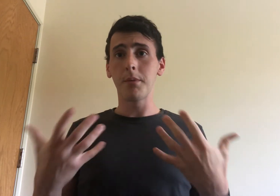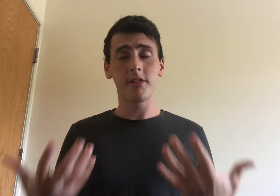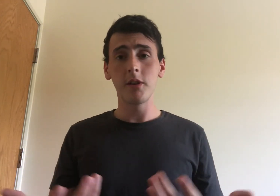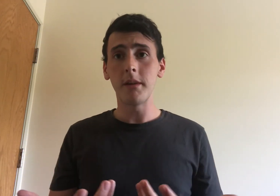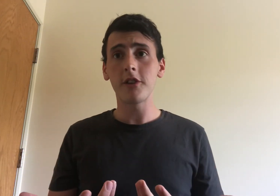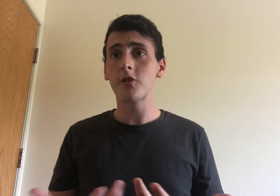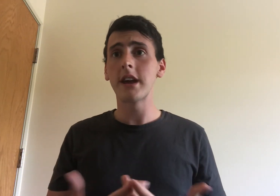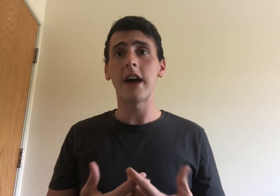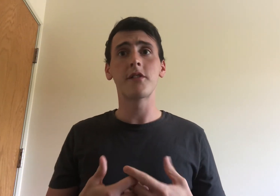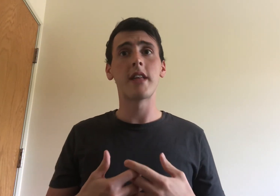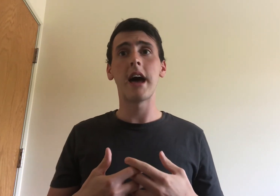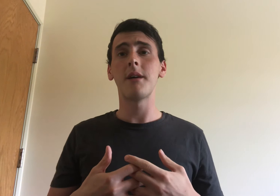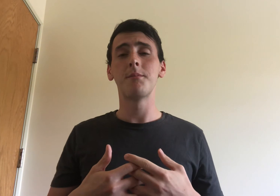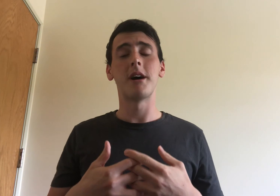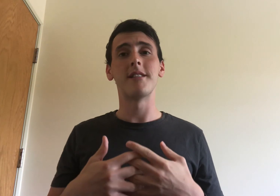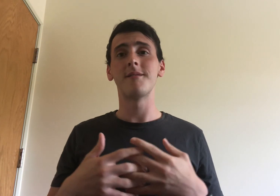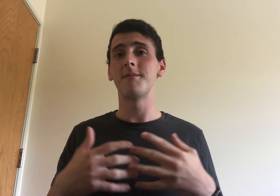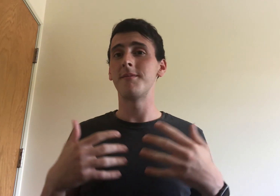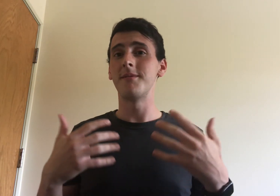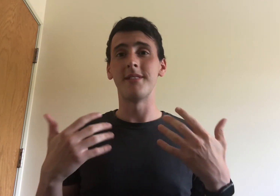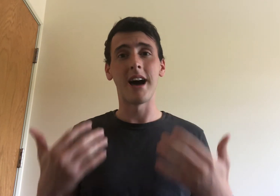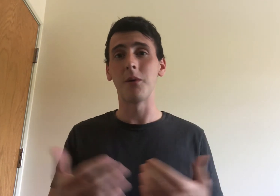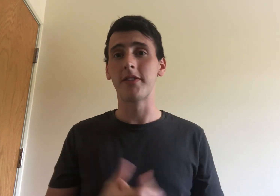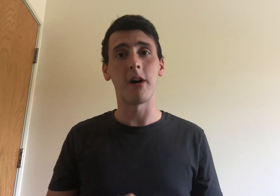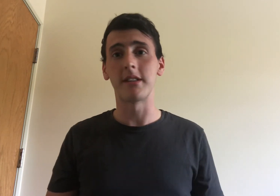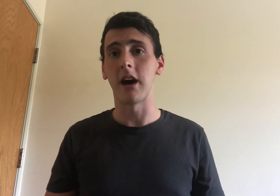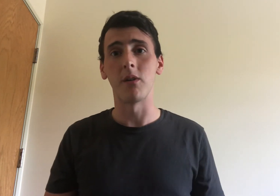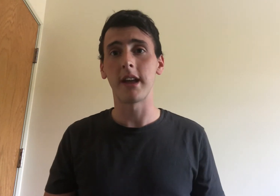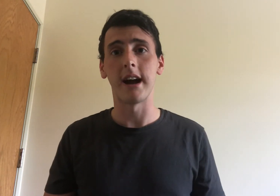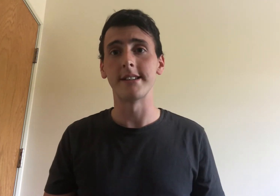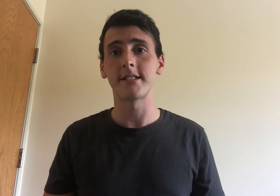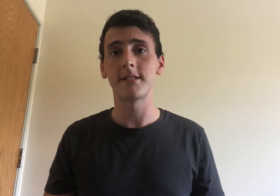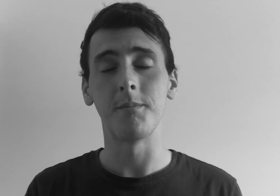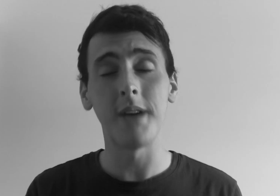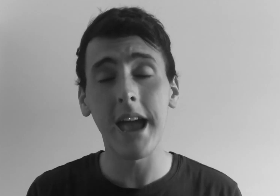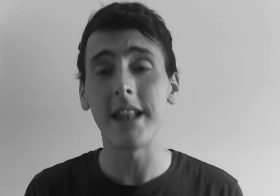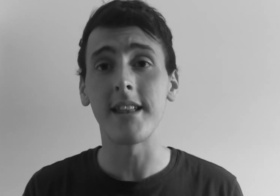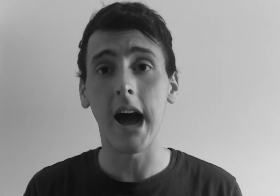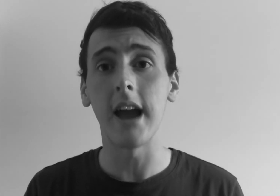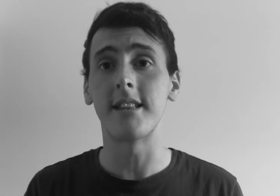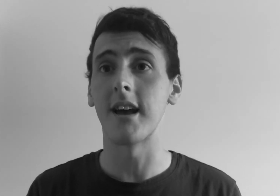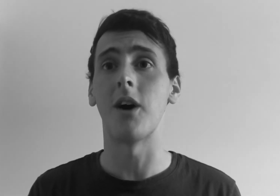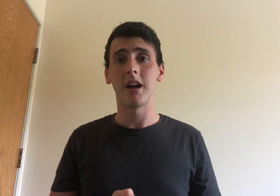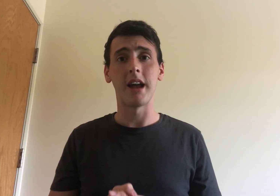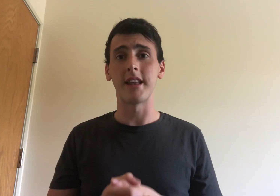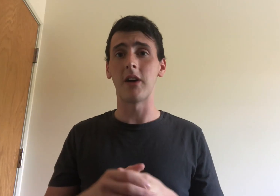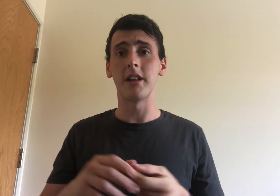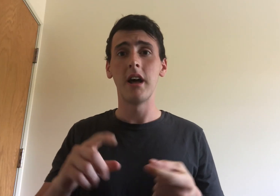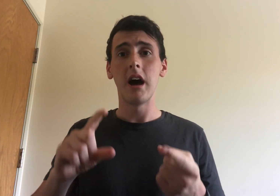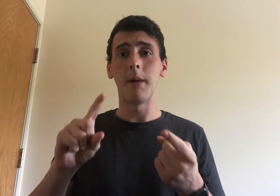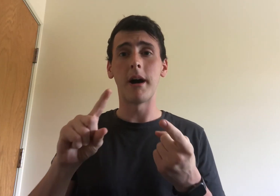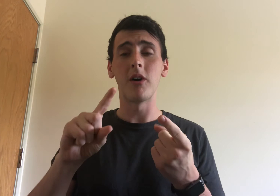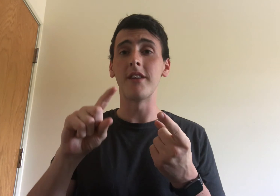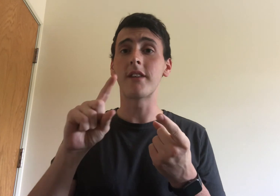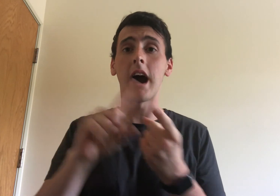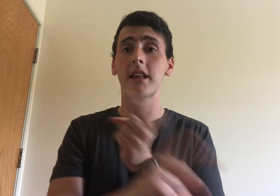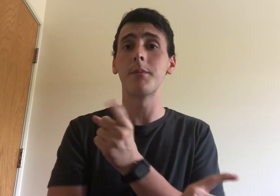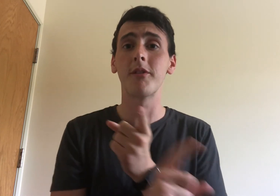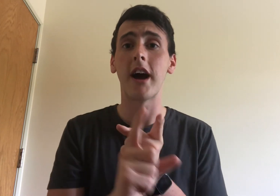pursued ministry after that, but not without doubt, guys. Man, did I doubt. I doubted about if God can provide